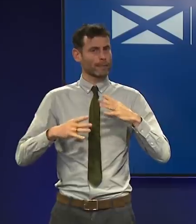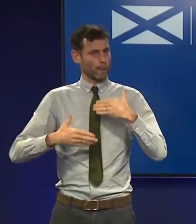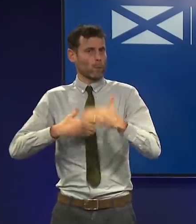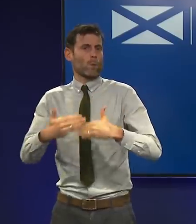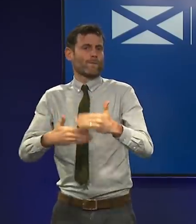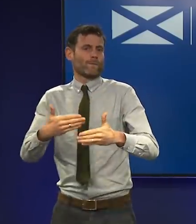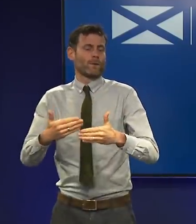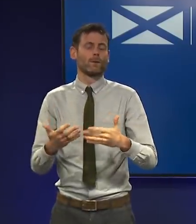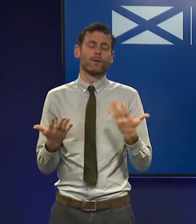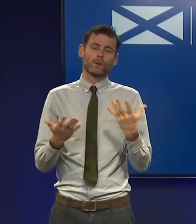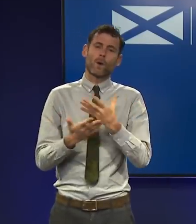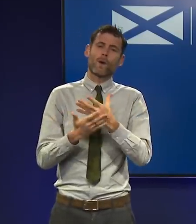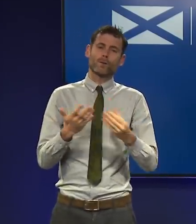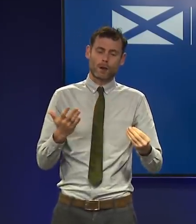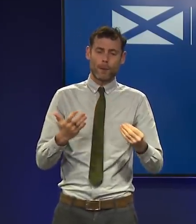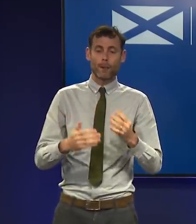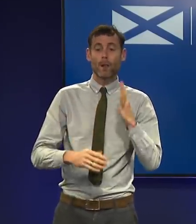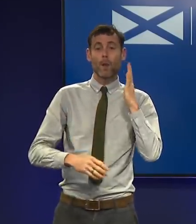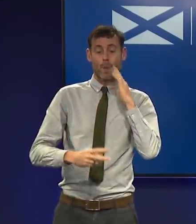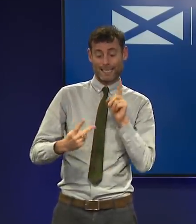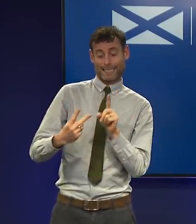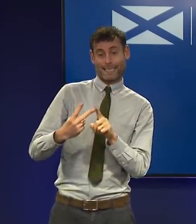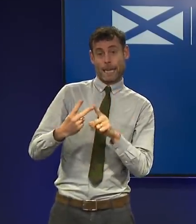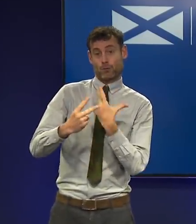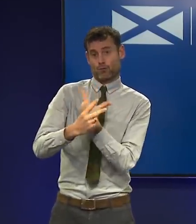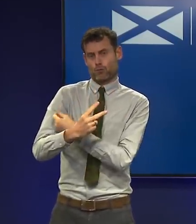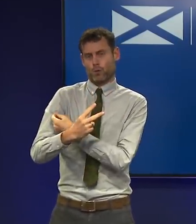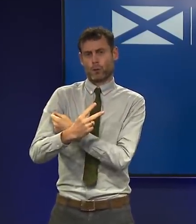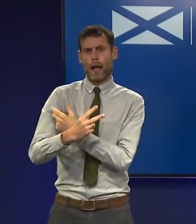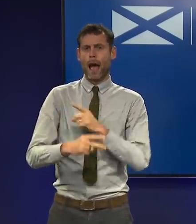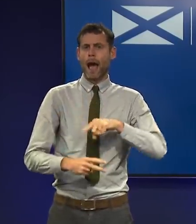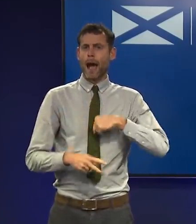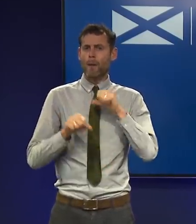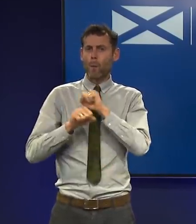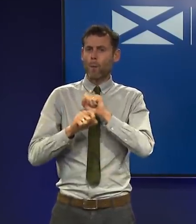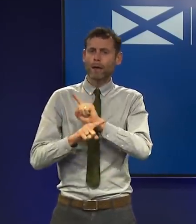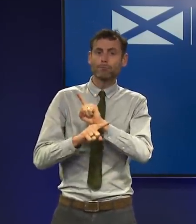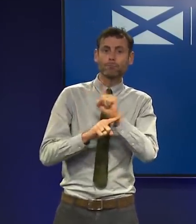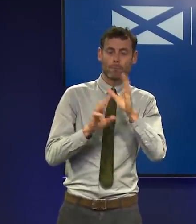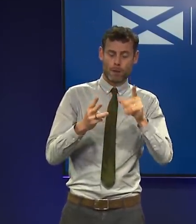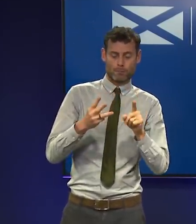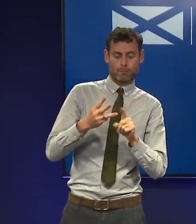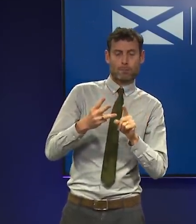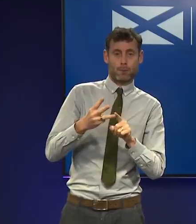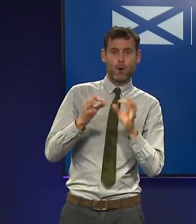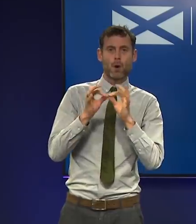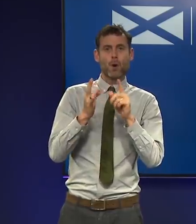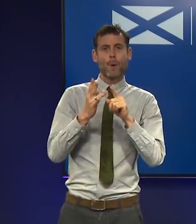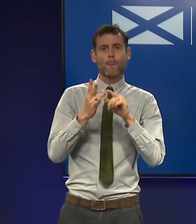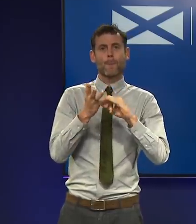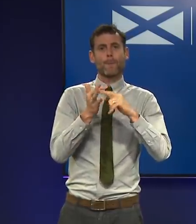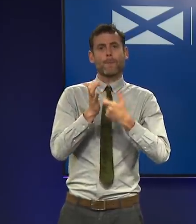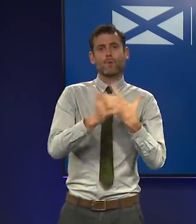to the interval between second doses and boosters, or the range of people who can now receive booster jags. And we will do that as quickly